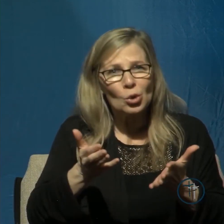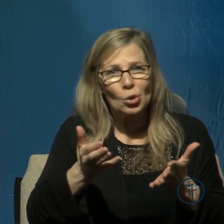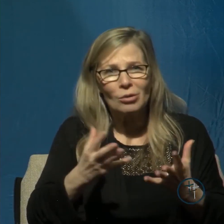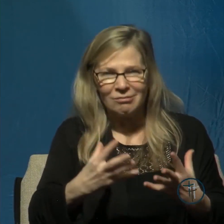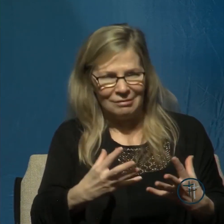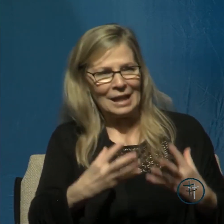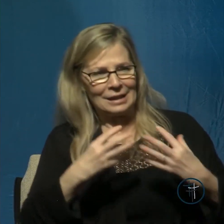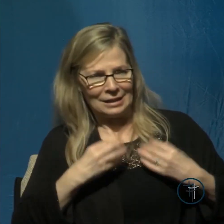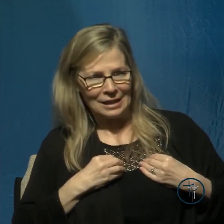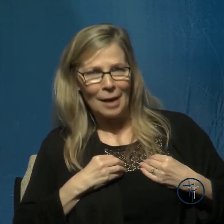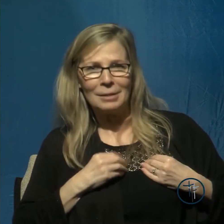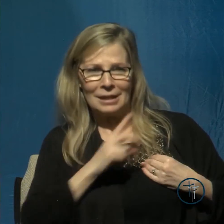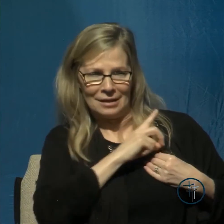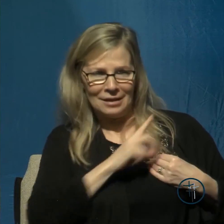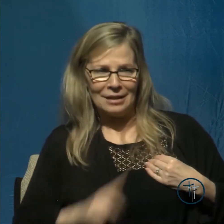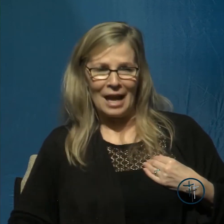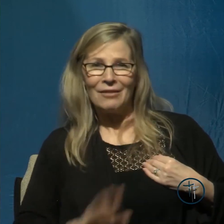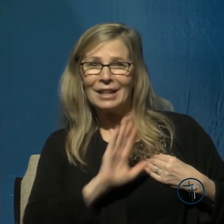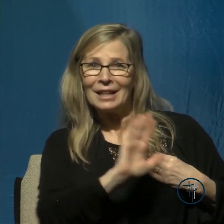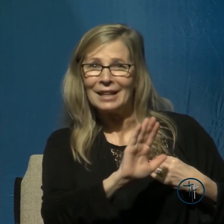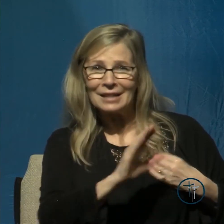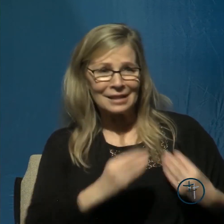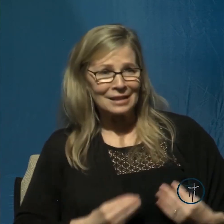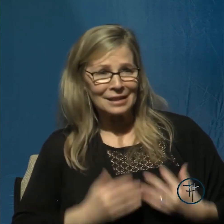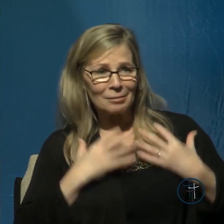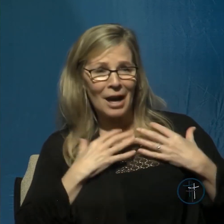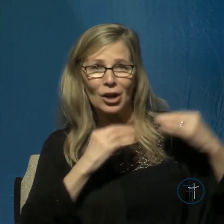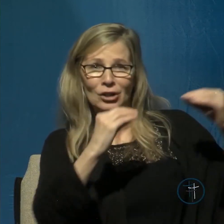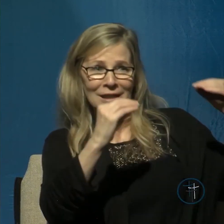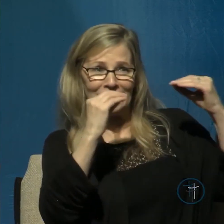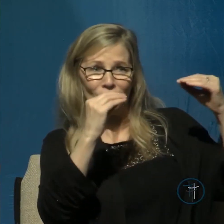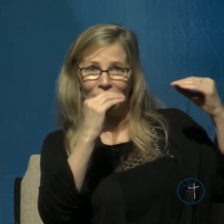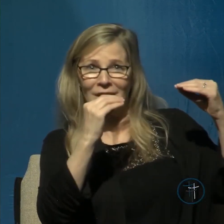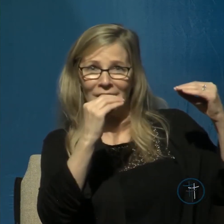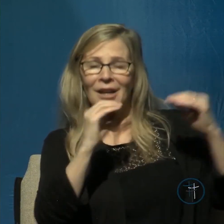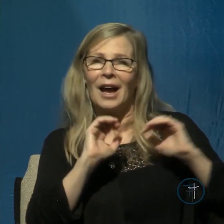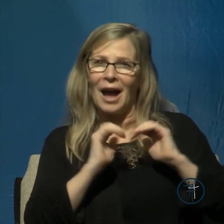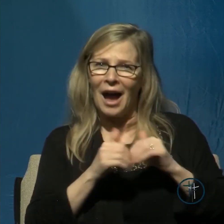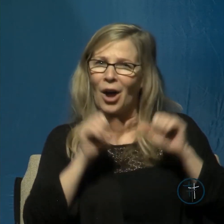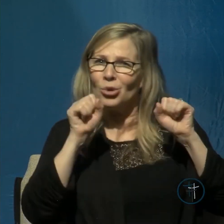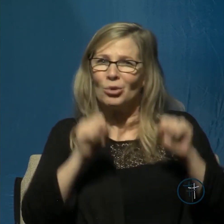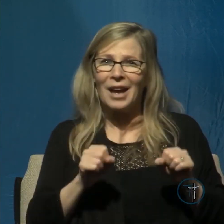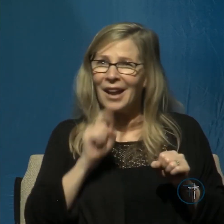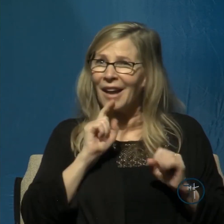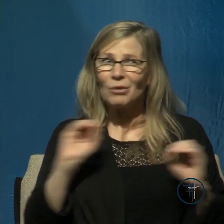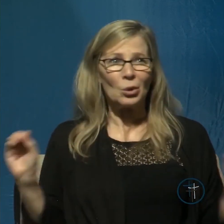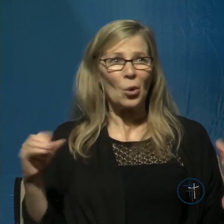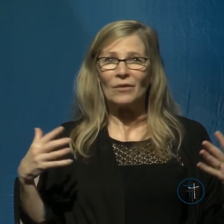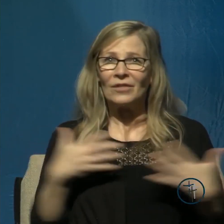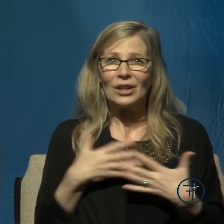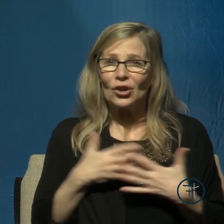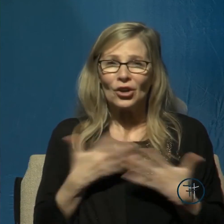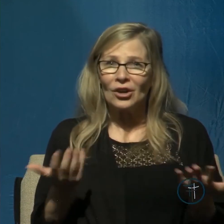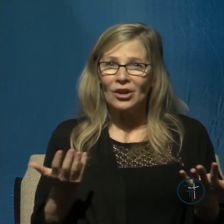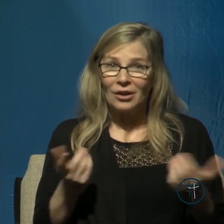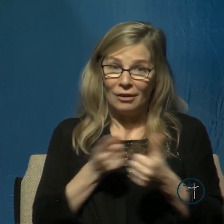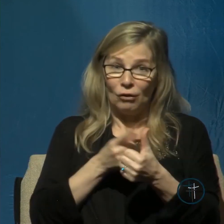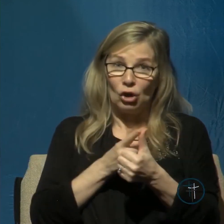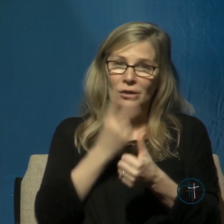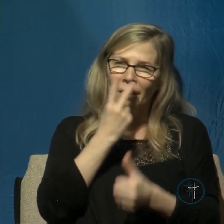inspired instruction on how to be fearless think back to a time when God delivered you